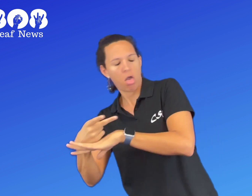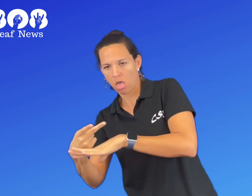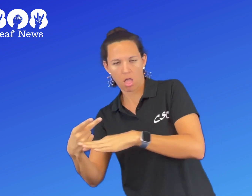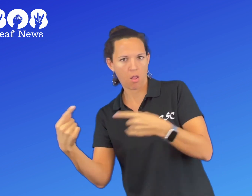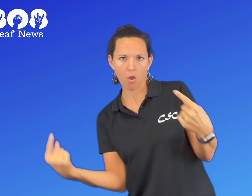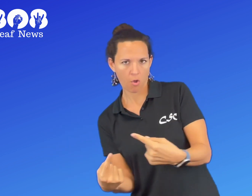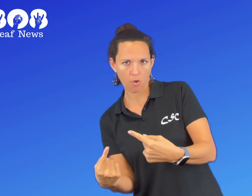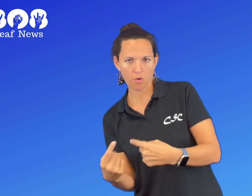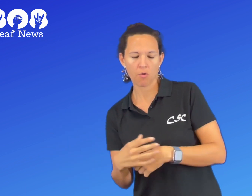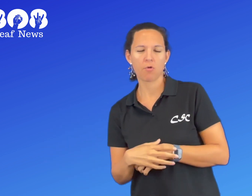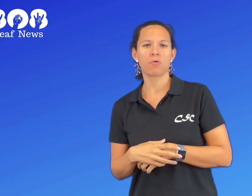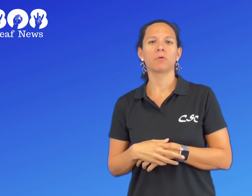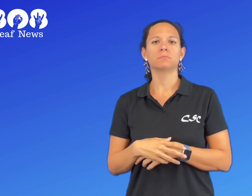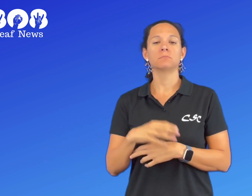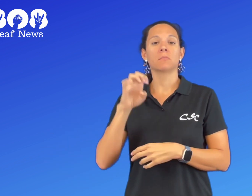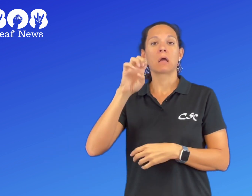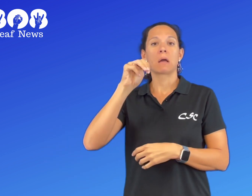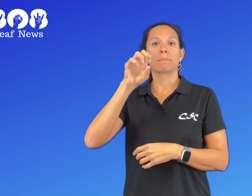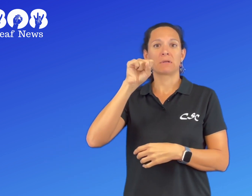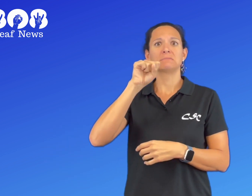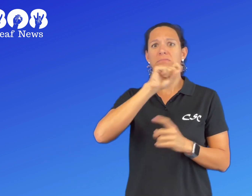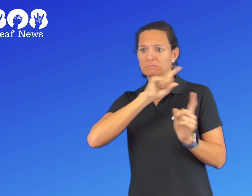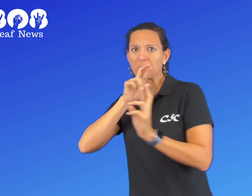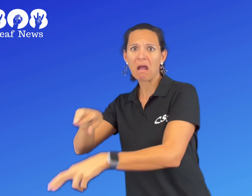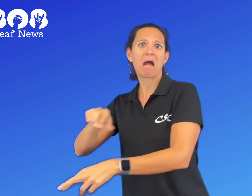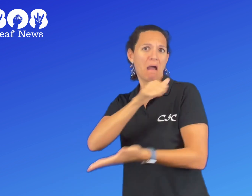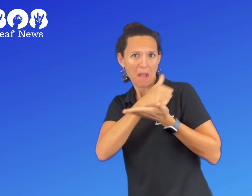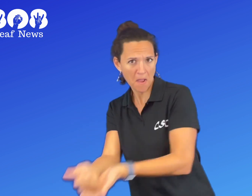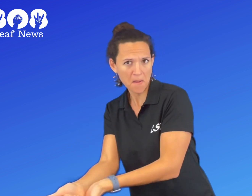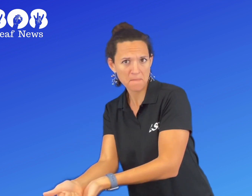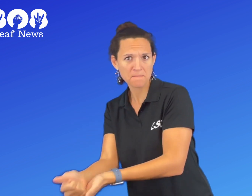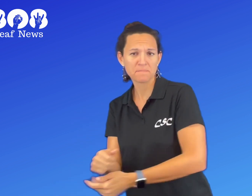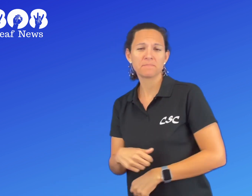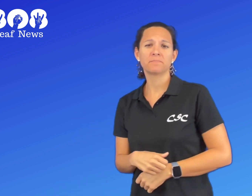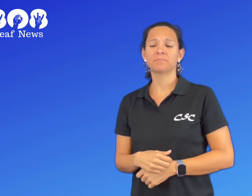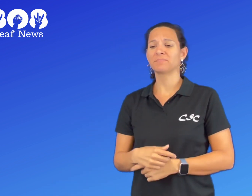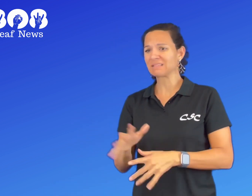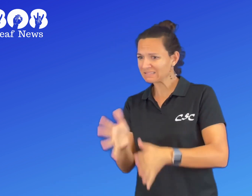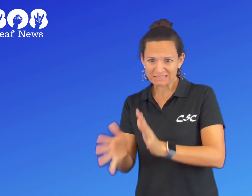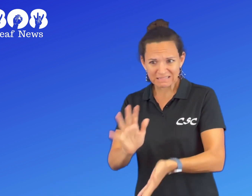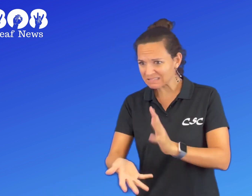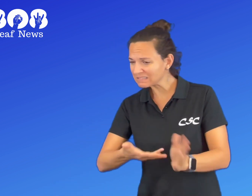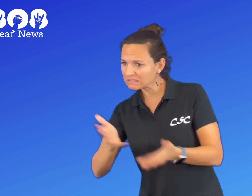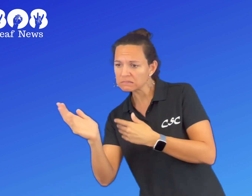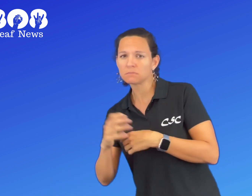The injured police officer fell down. EMS responded and administering